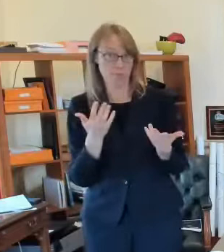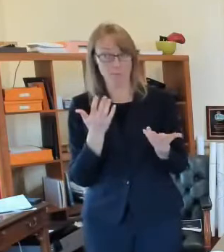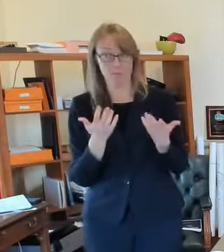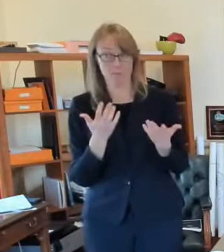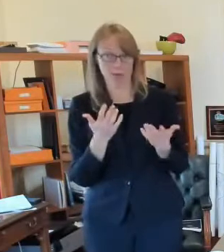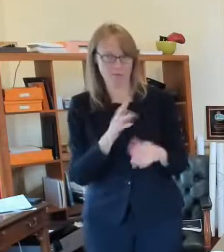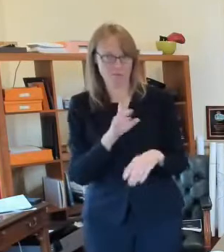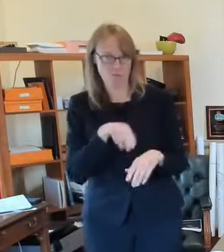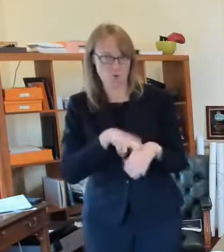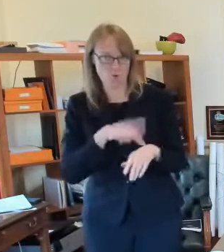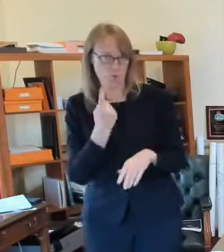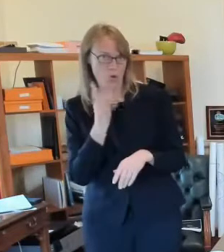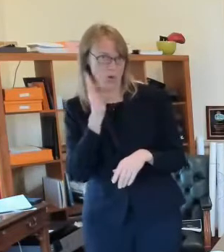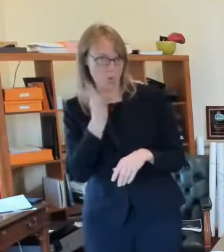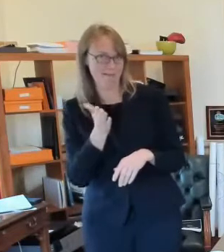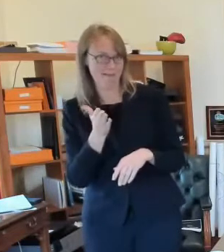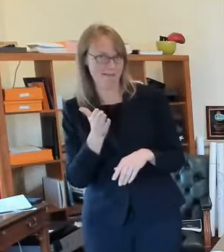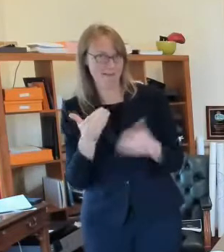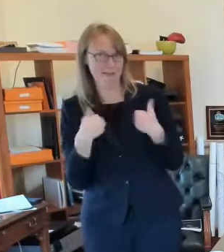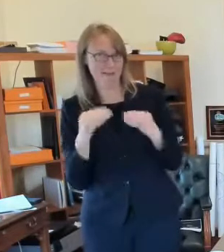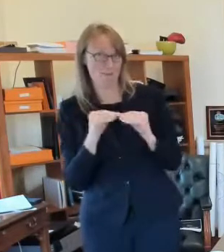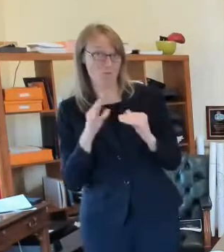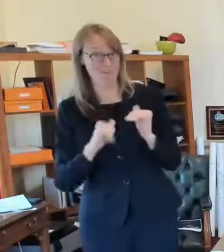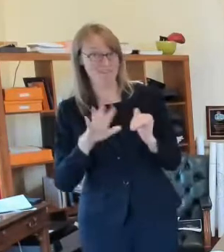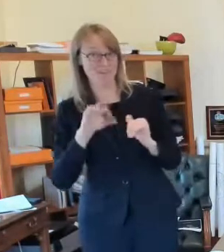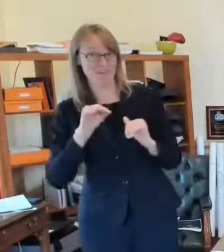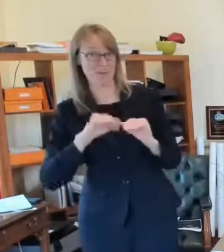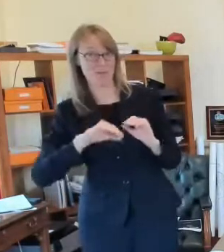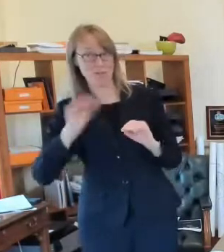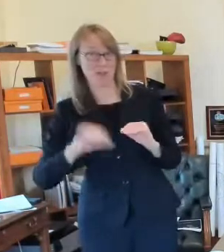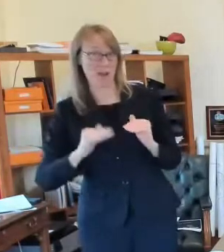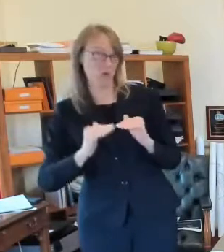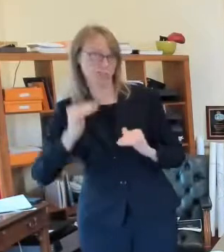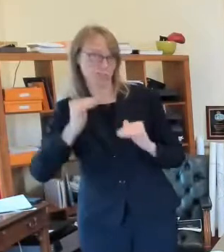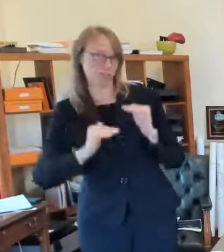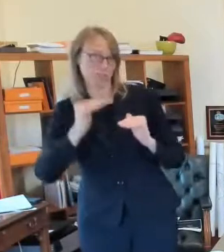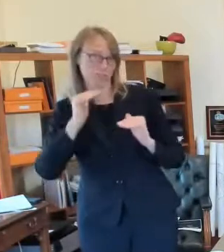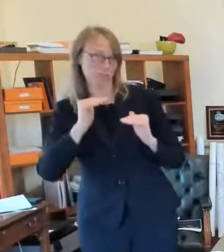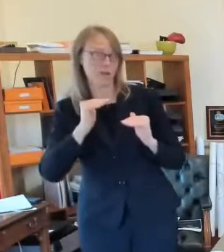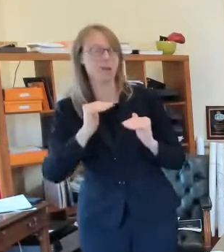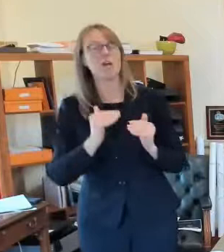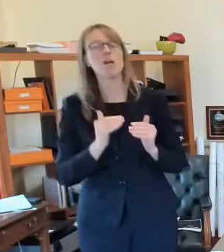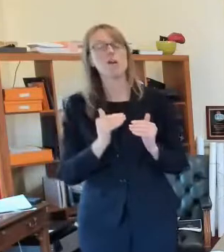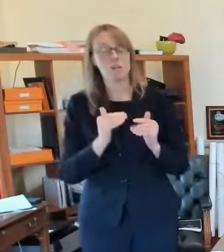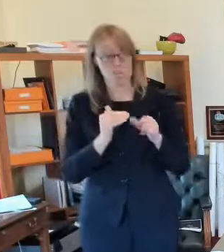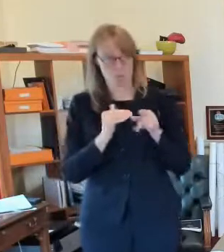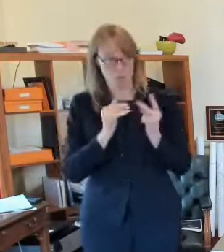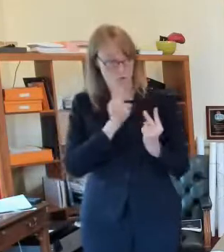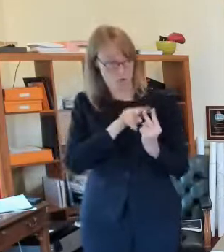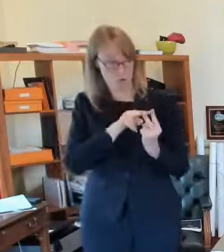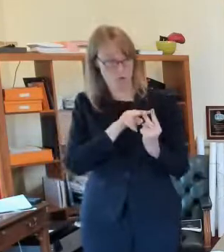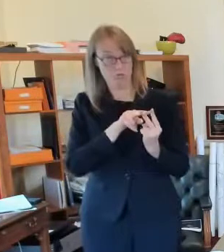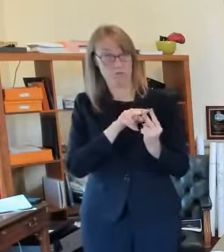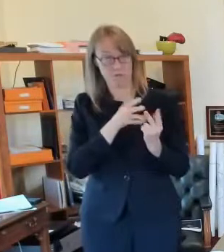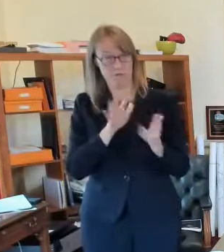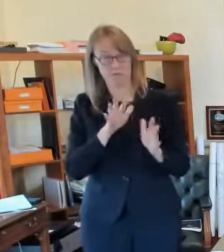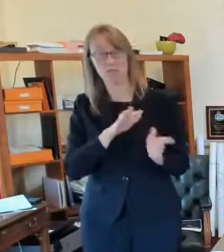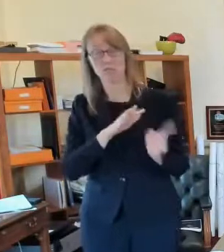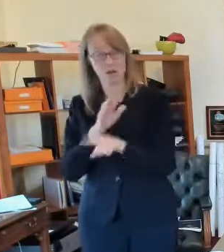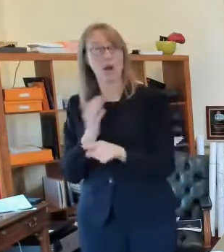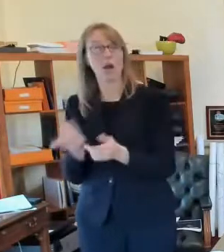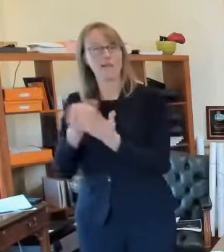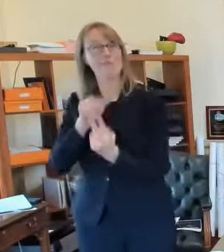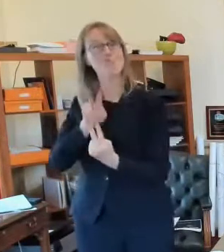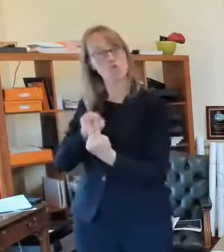50 percent those same two people will run against each other in april so it's a bit of a do-over in that case in other cases where you have